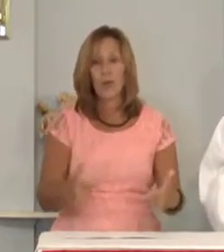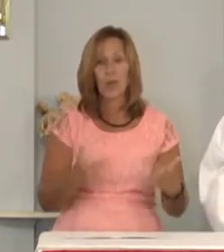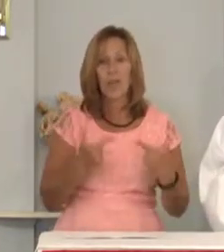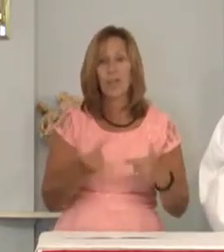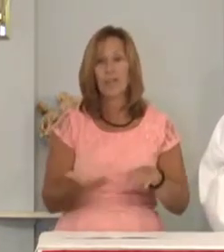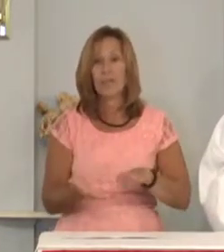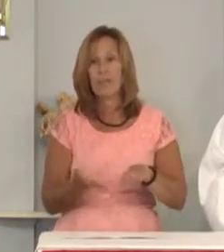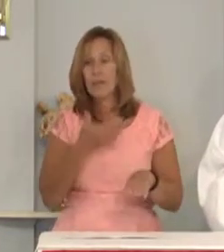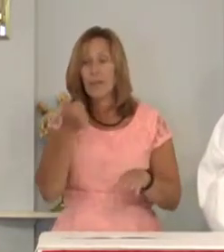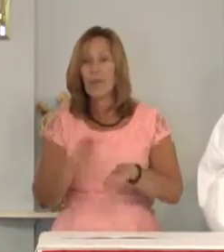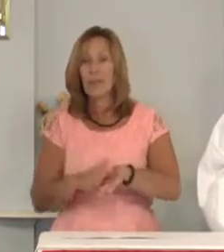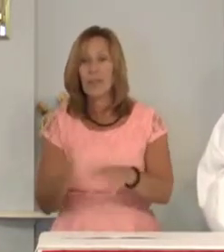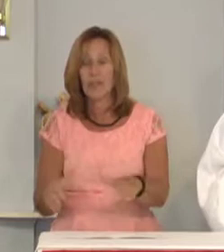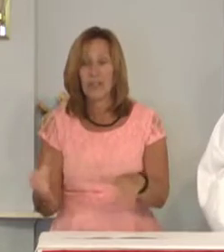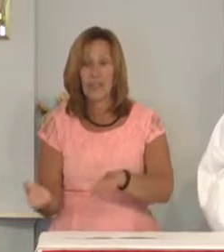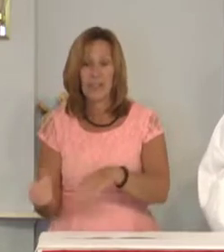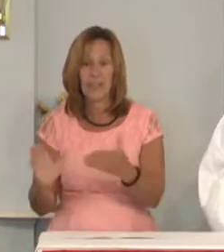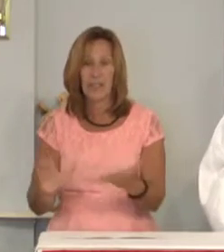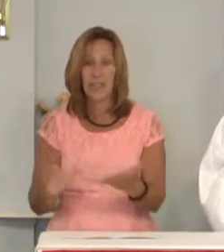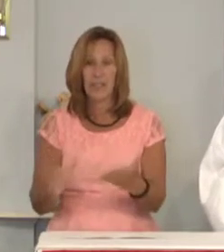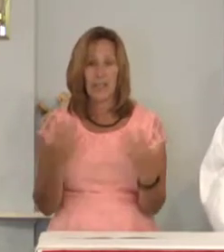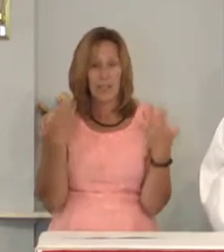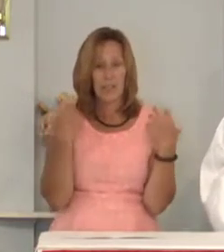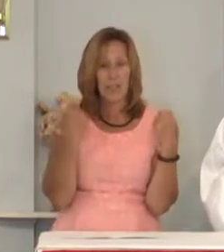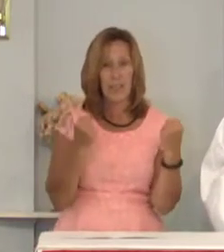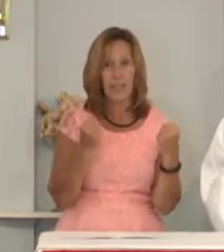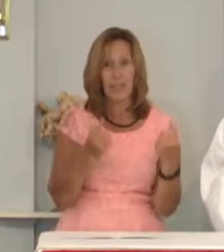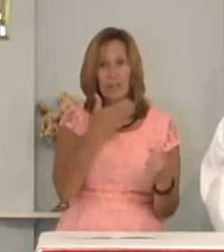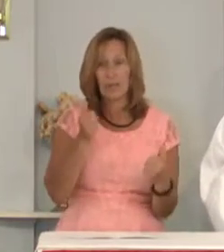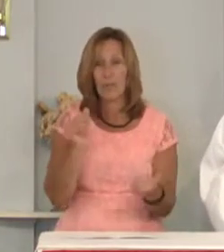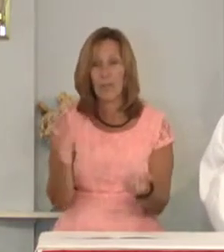healing better than loving